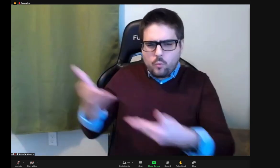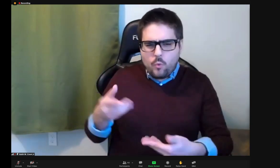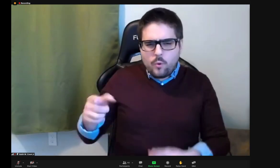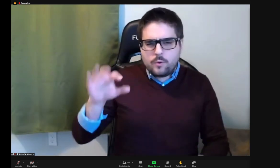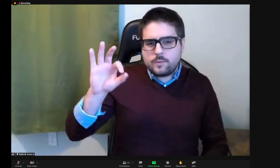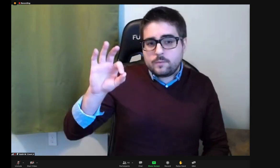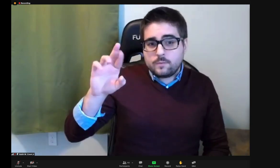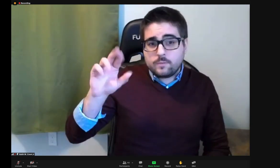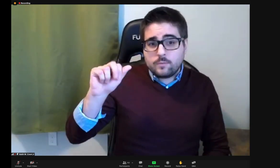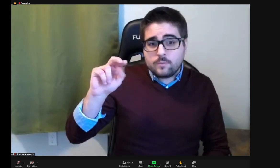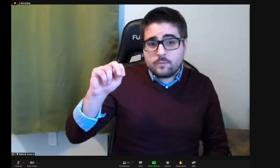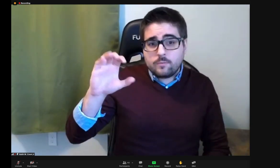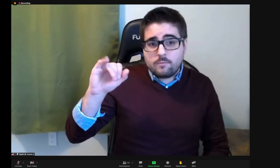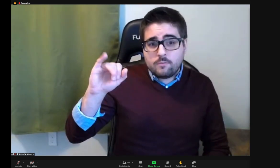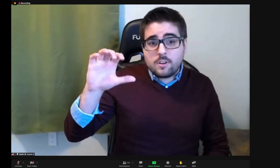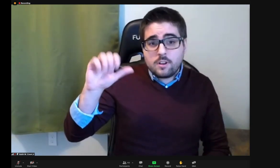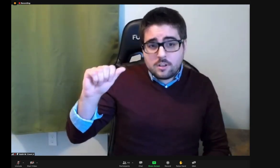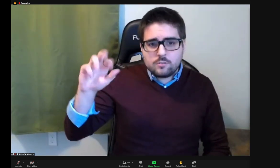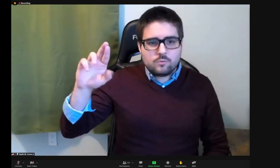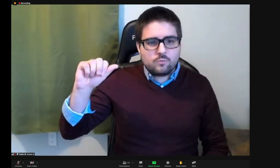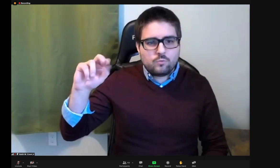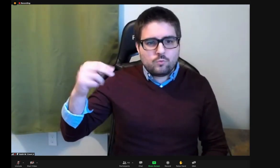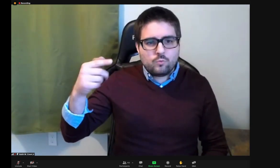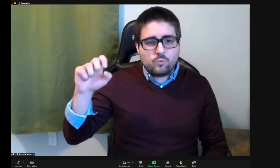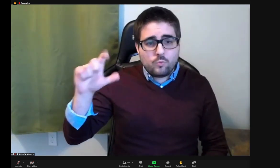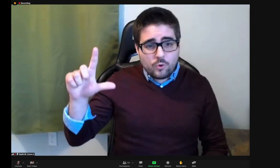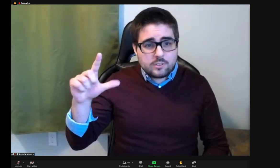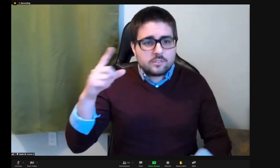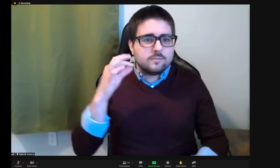I'd like to welcome now, Francisca Ranul,